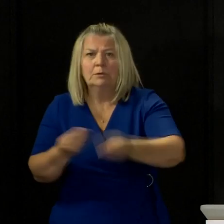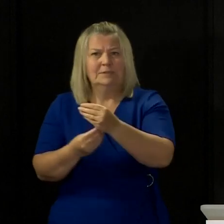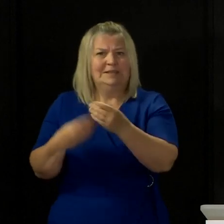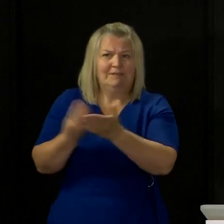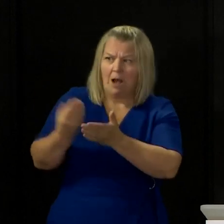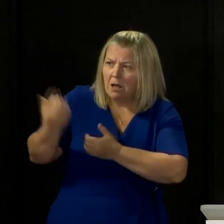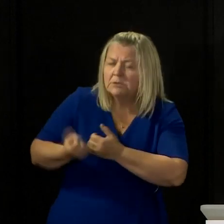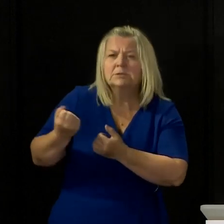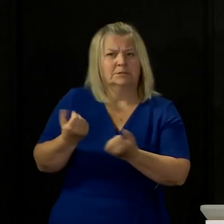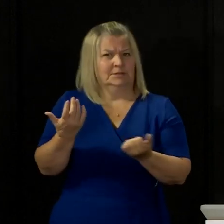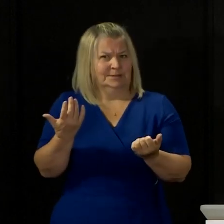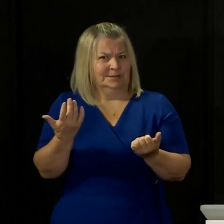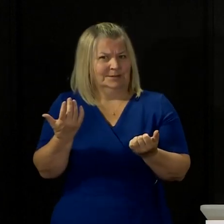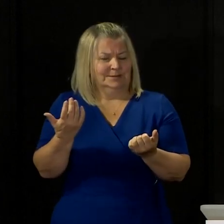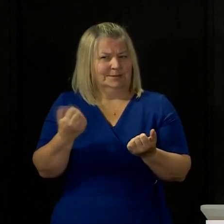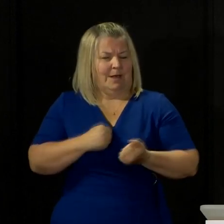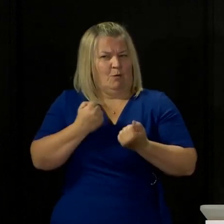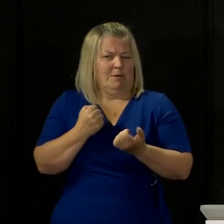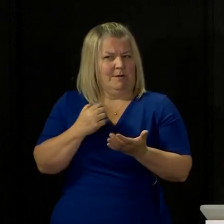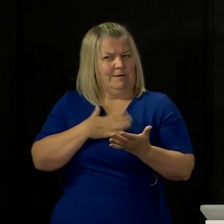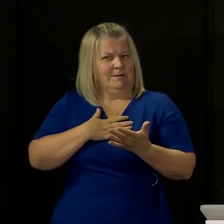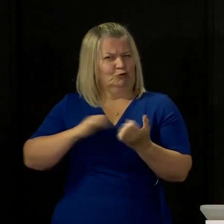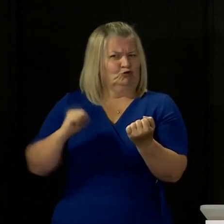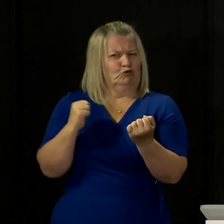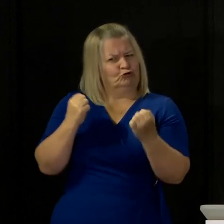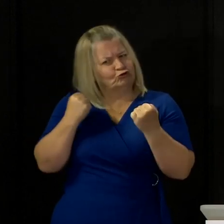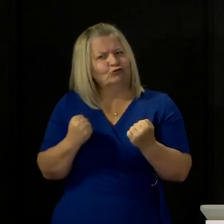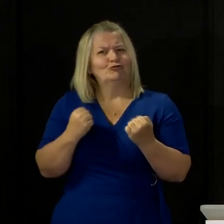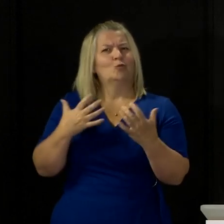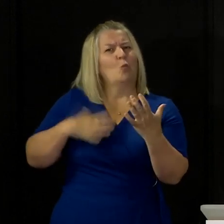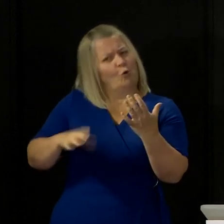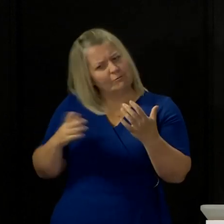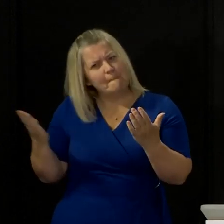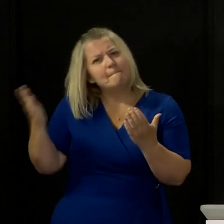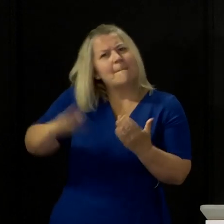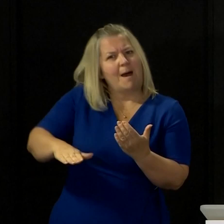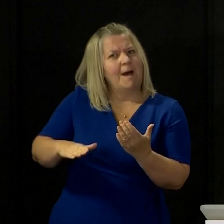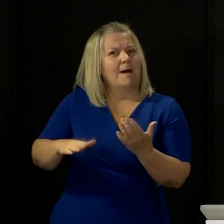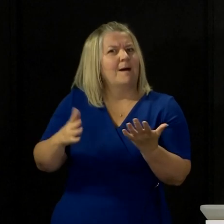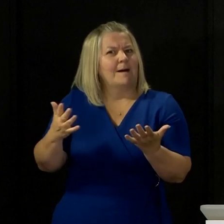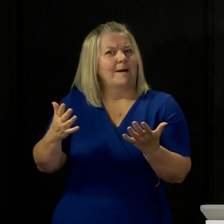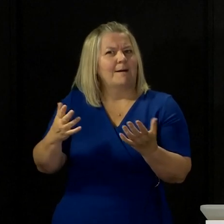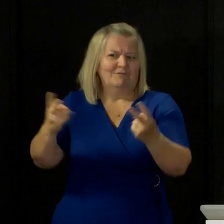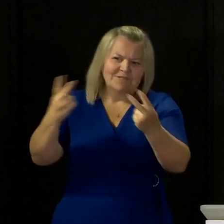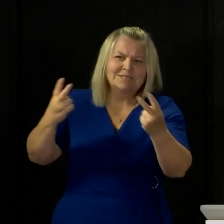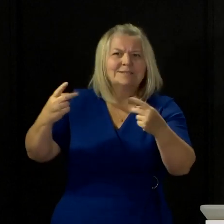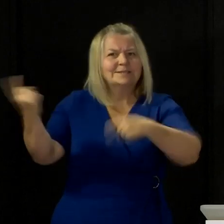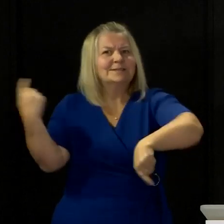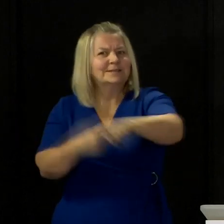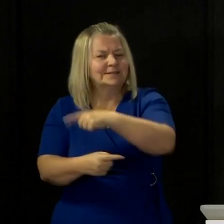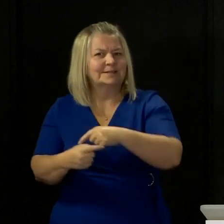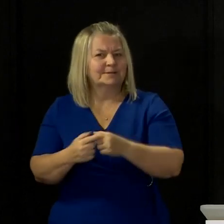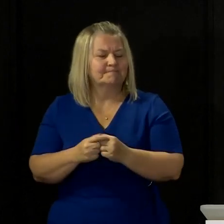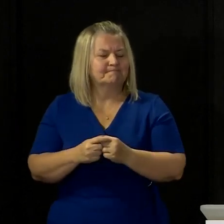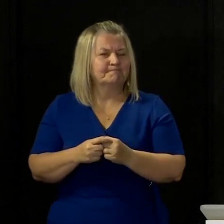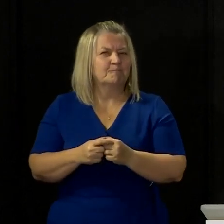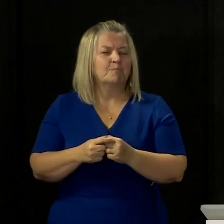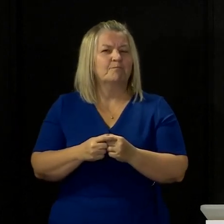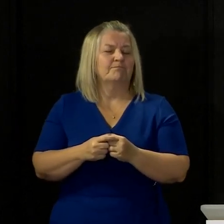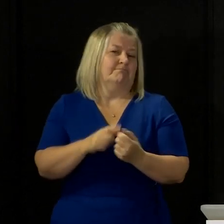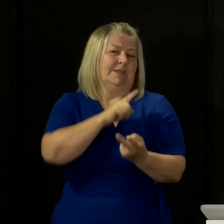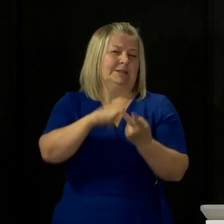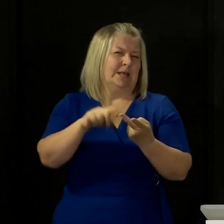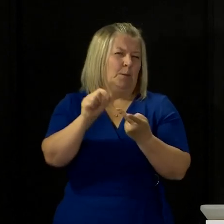internationally, and we want to get it back to normal as quickly as possible. And that is my second and final point, I suppose,